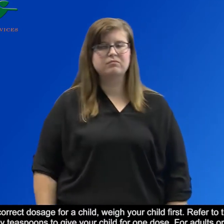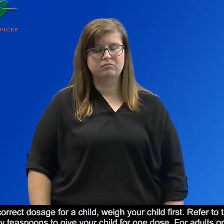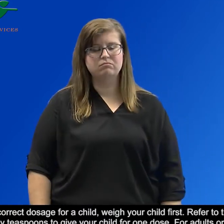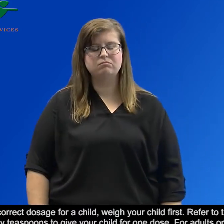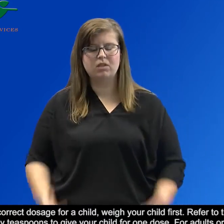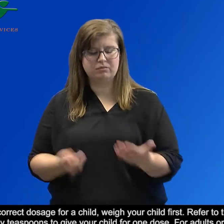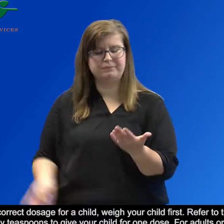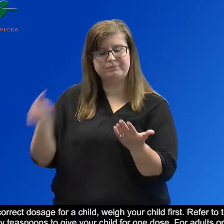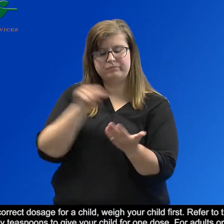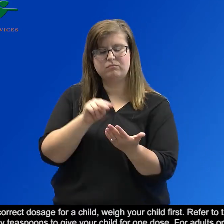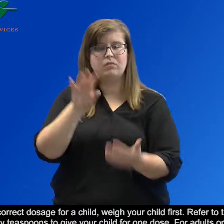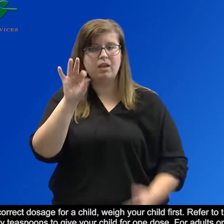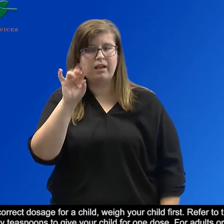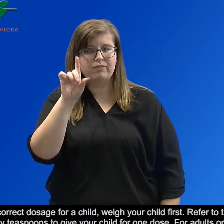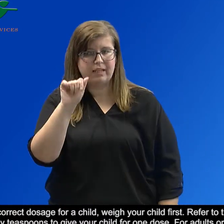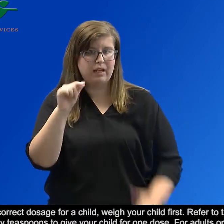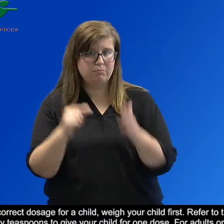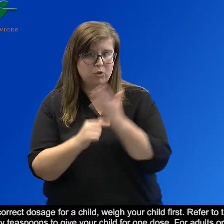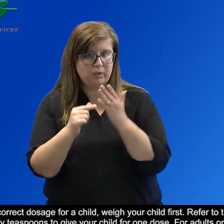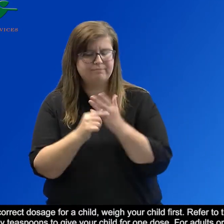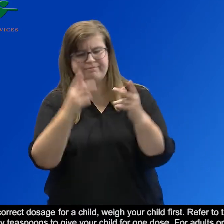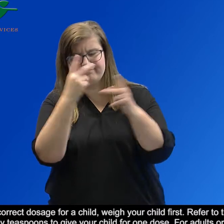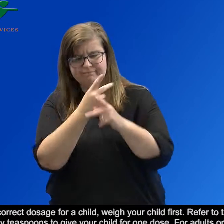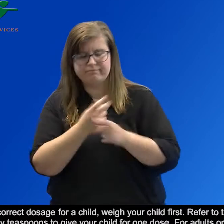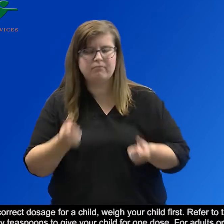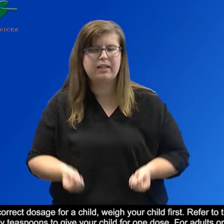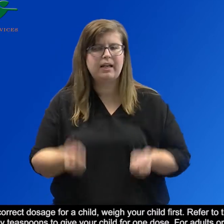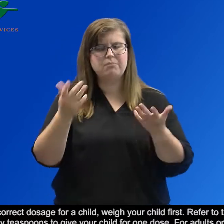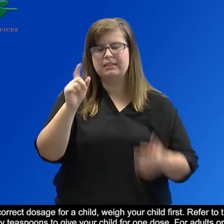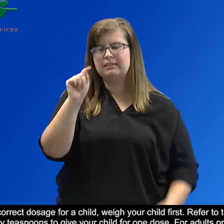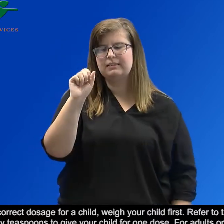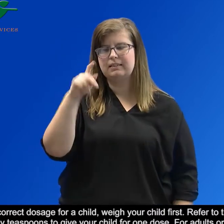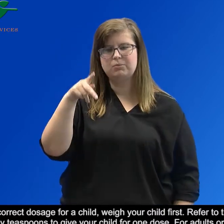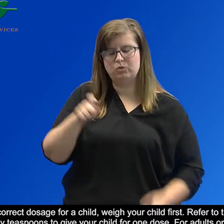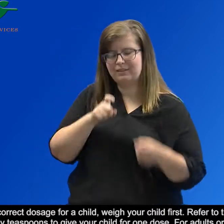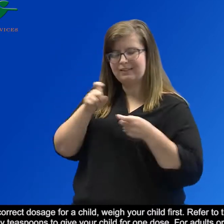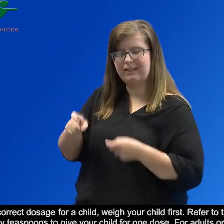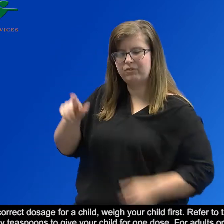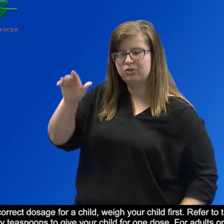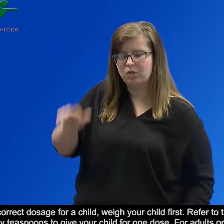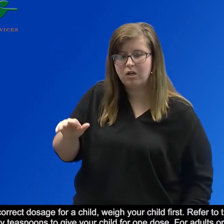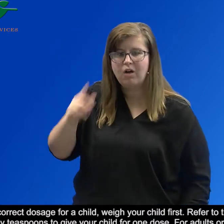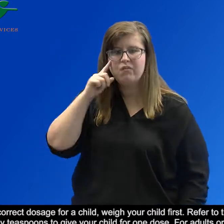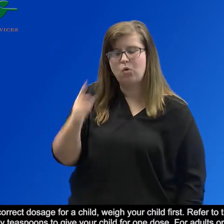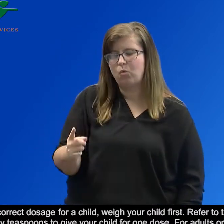Refer to the FDA brochure to determine how many teaspoons to give your child for one dose.